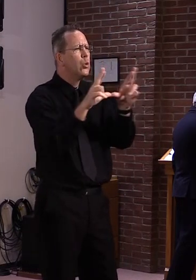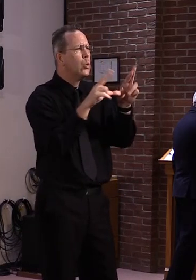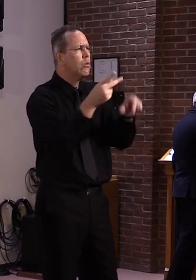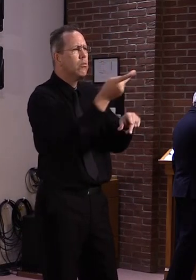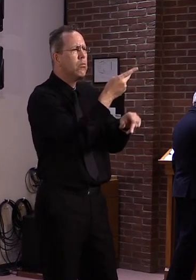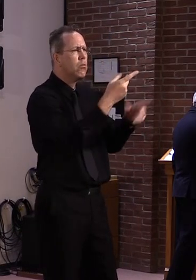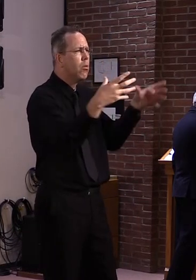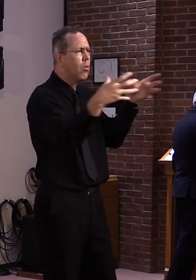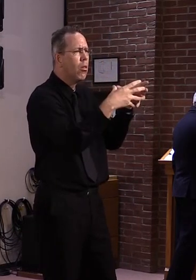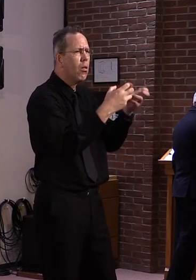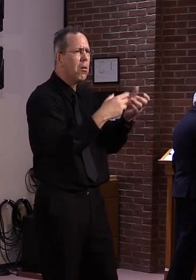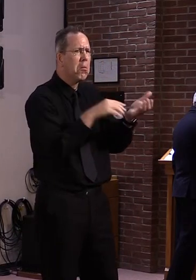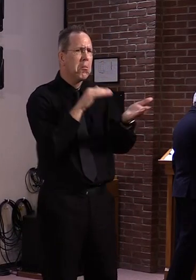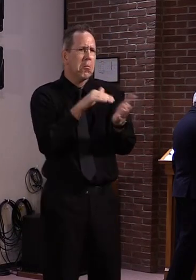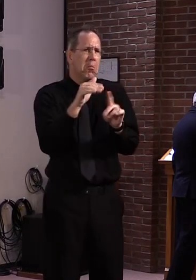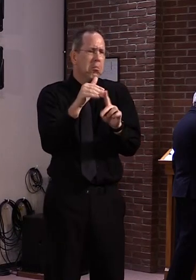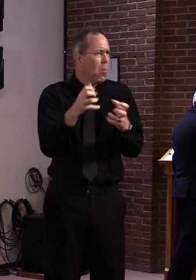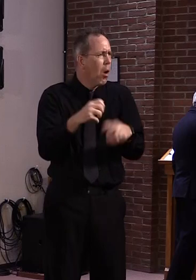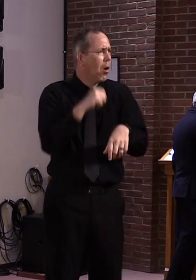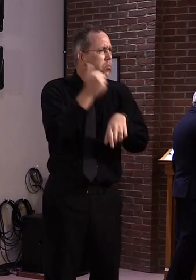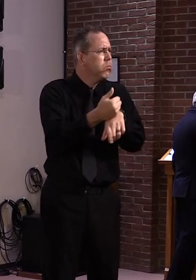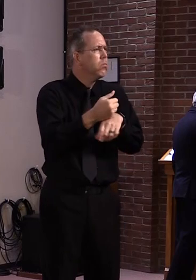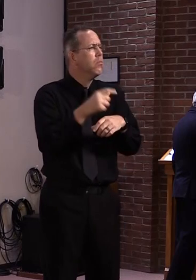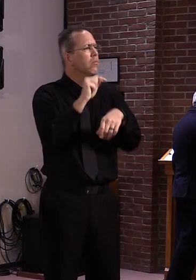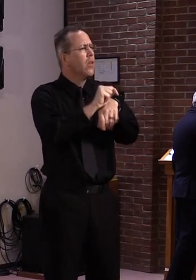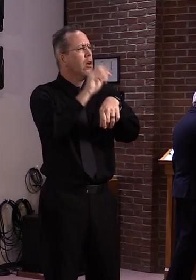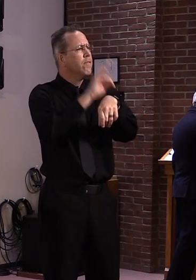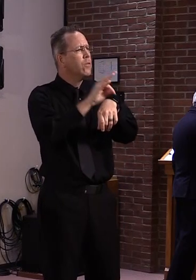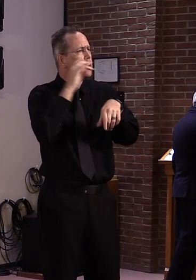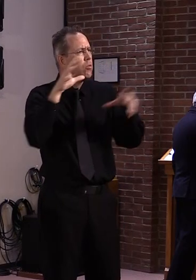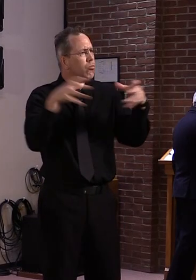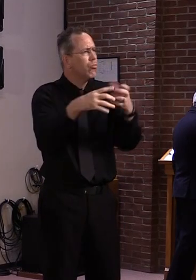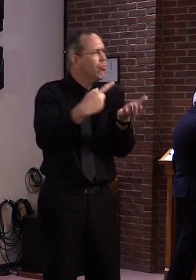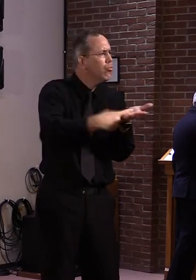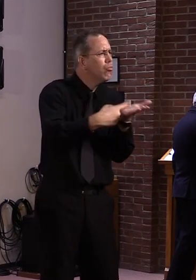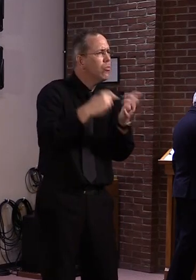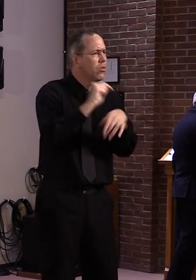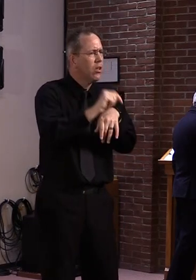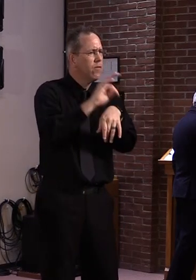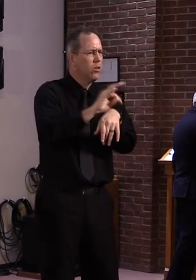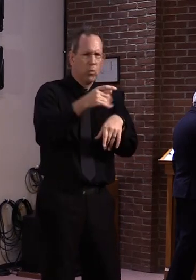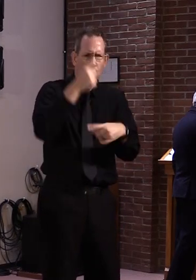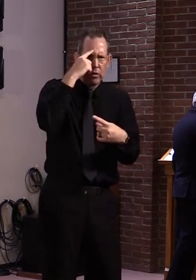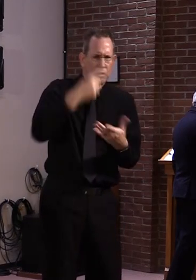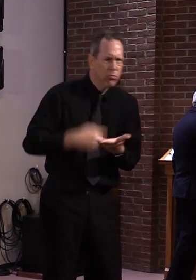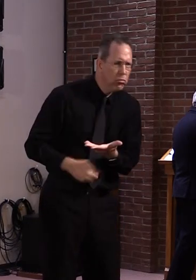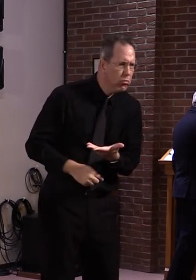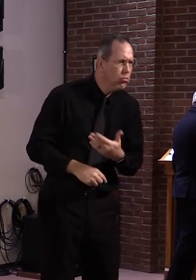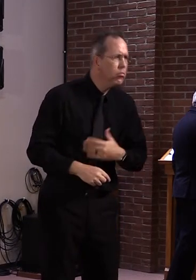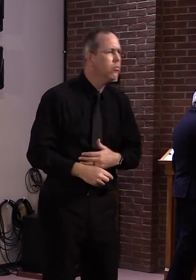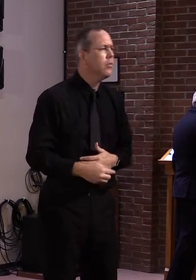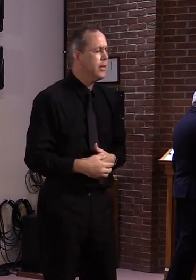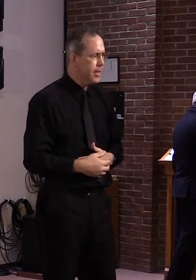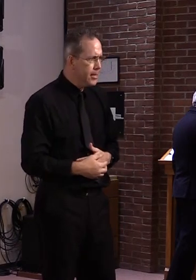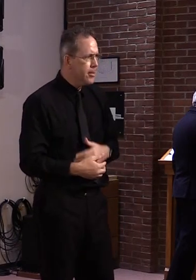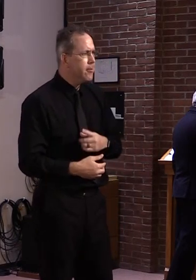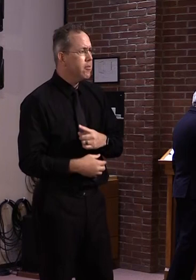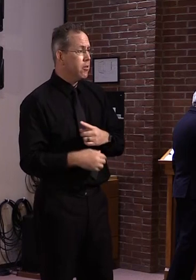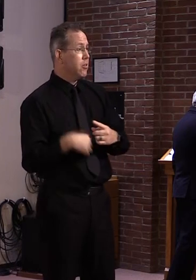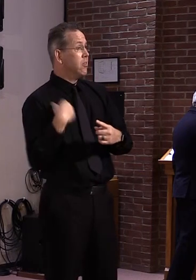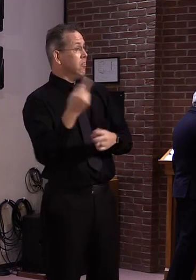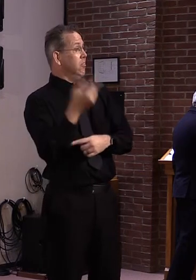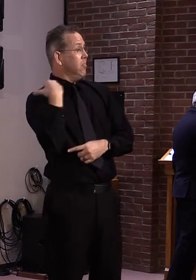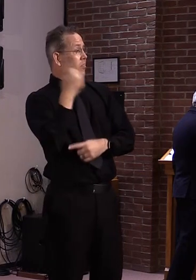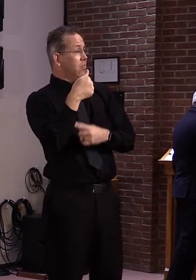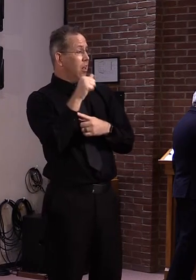for quite a number of weeks, I think since April, to contemplate how do we reopen. There have been many,